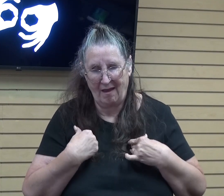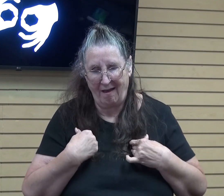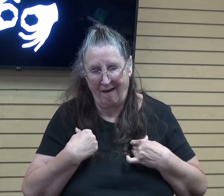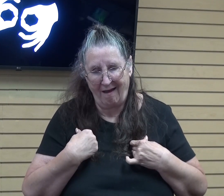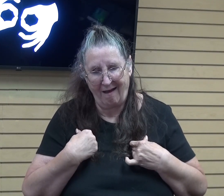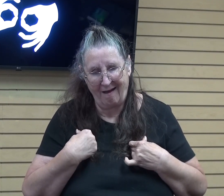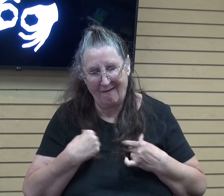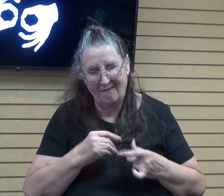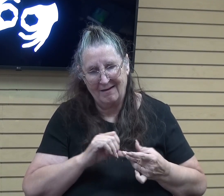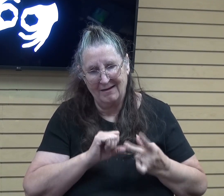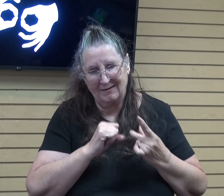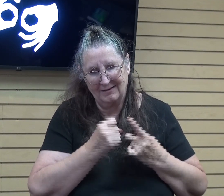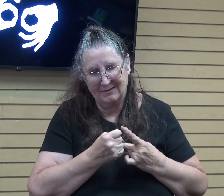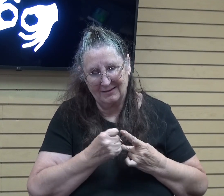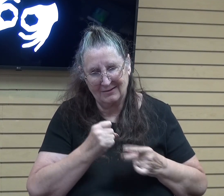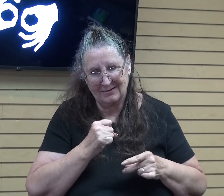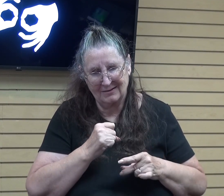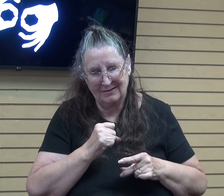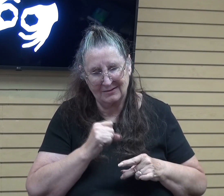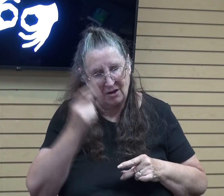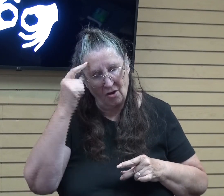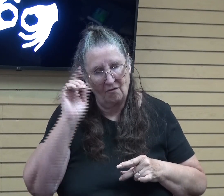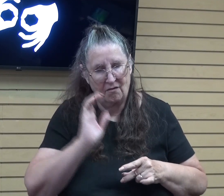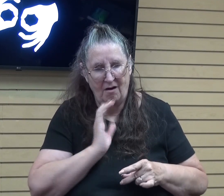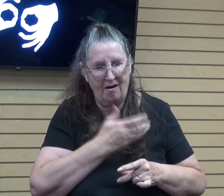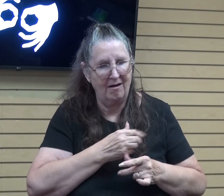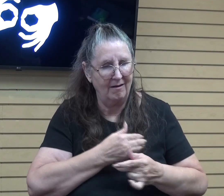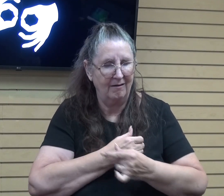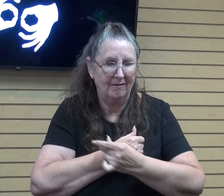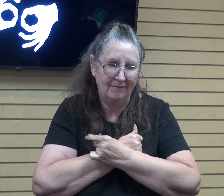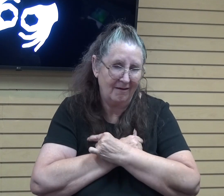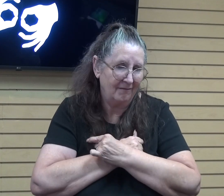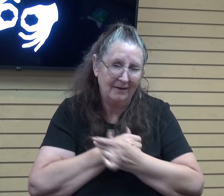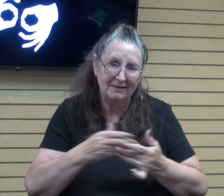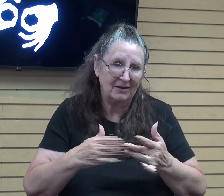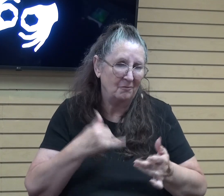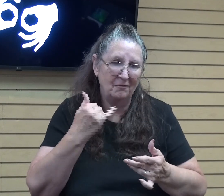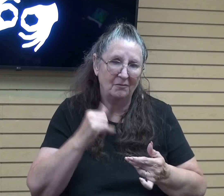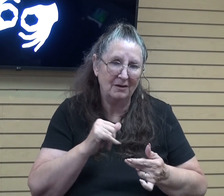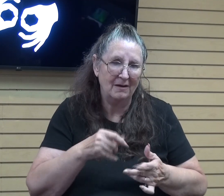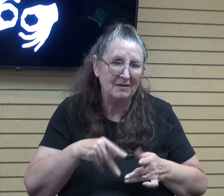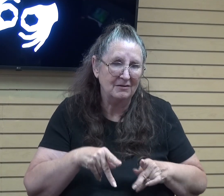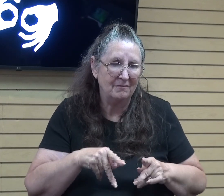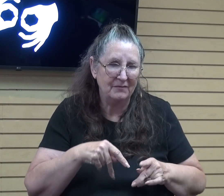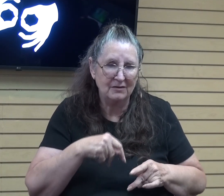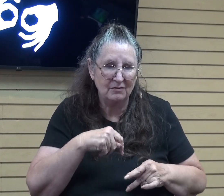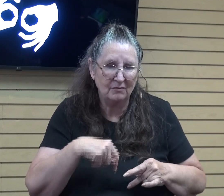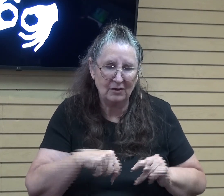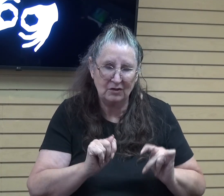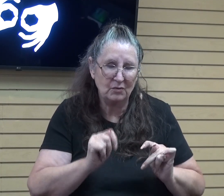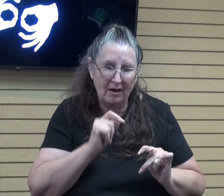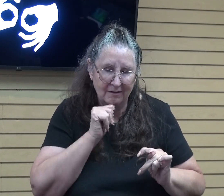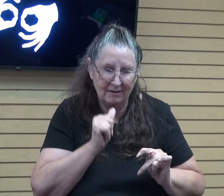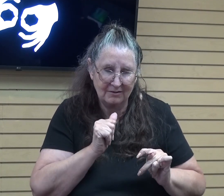Even if we don't want to or try not to, it's there. But God's love is unconditional.